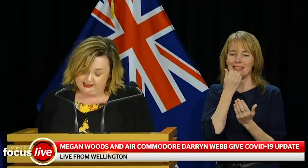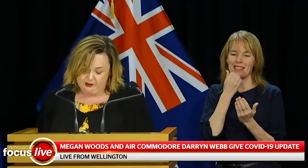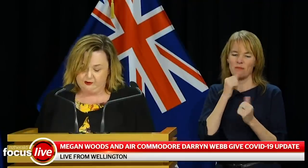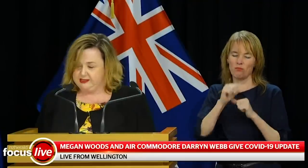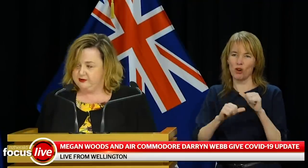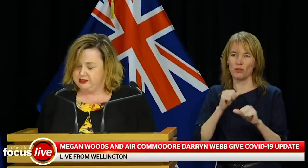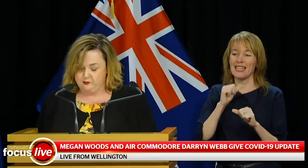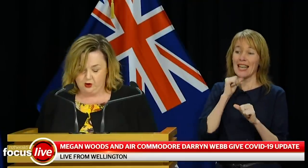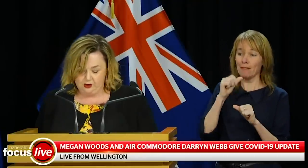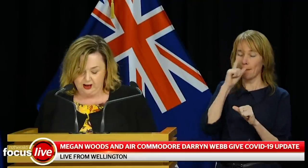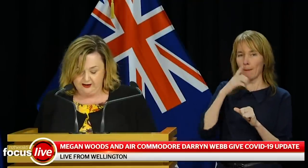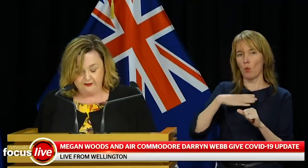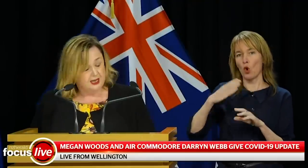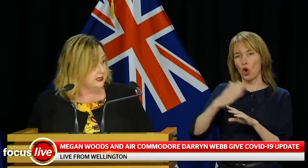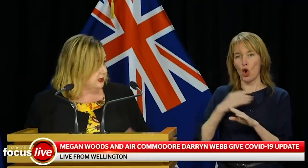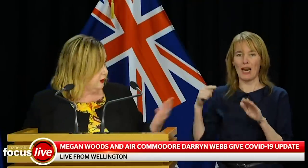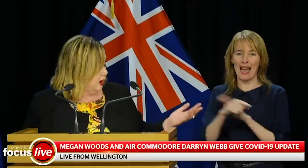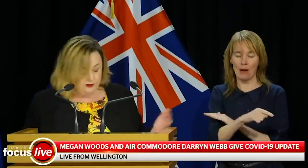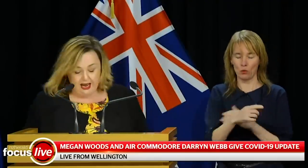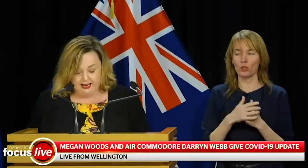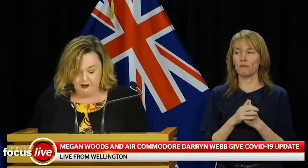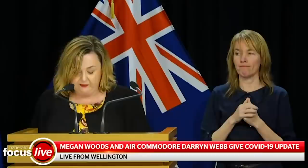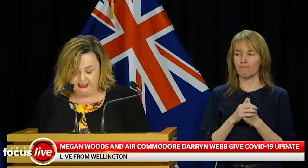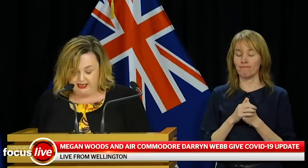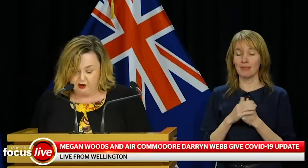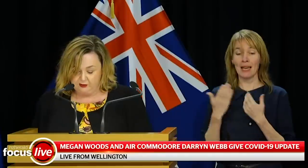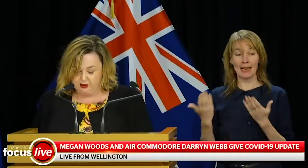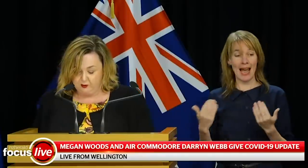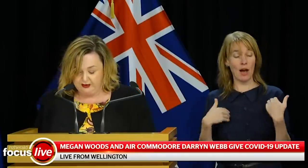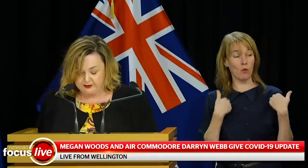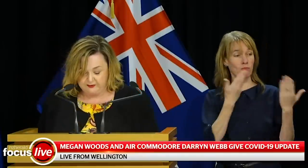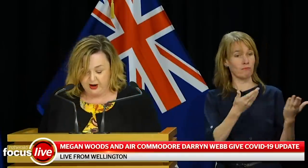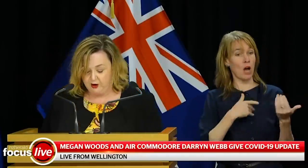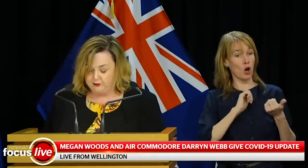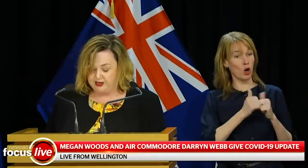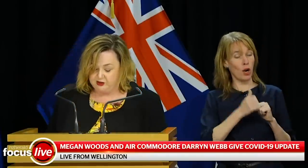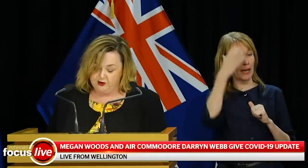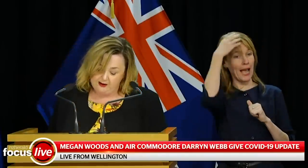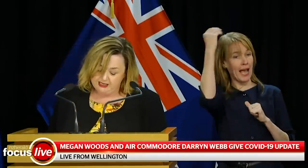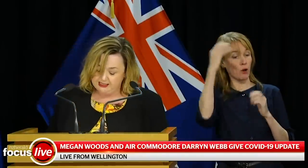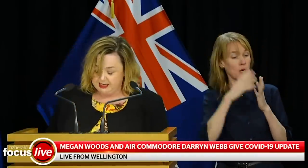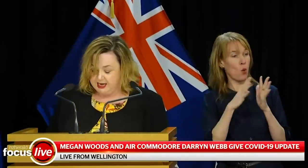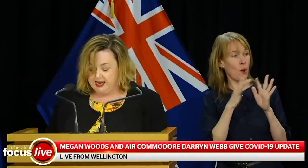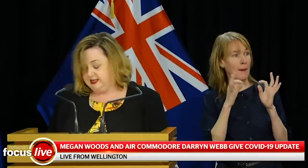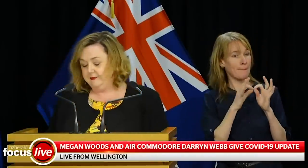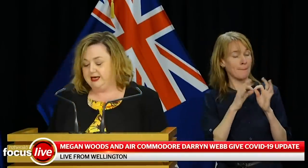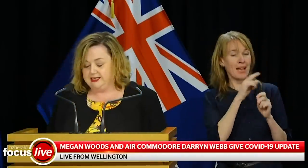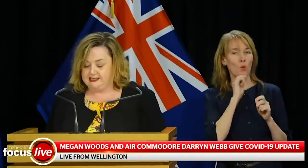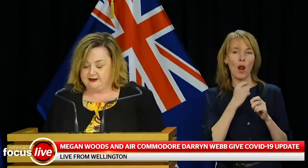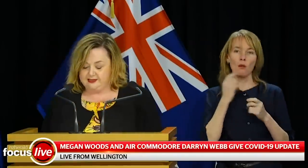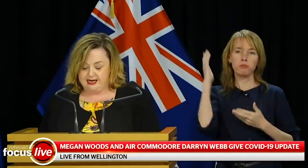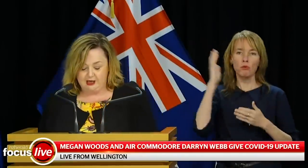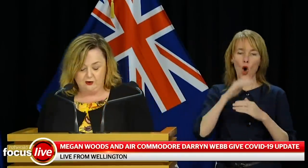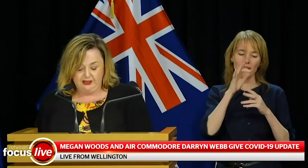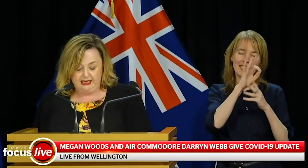exceptional exemptions will go live. So I'll now hand over to Air Commodore Webb to provide an operational update and the